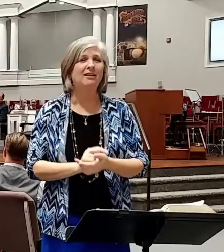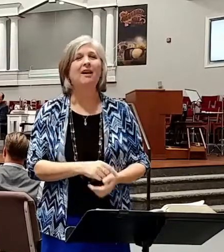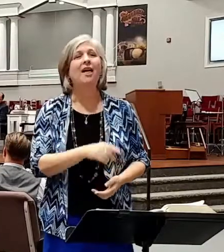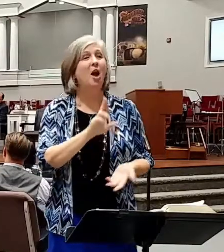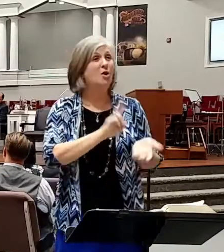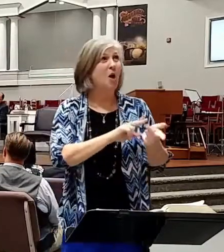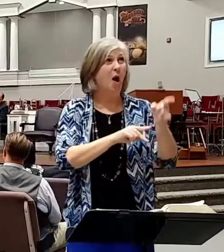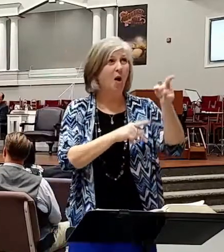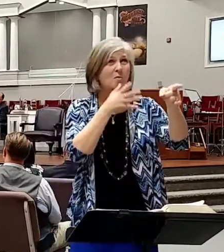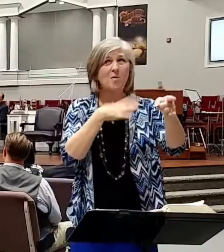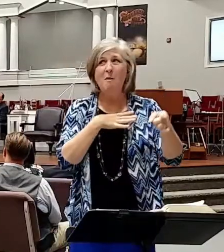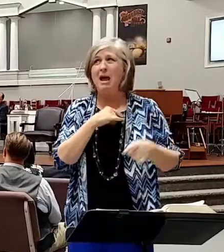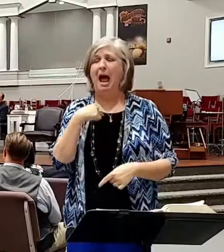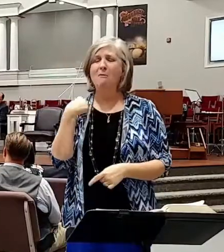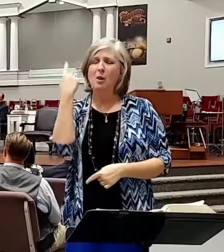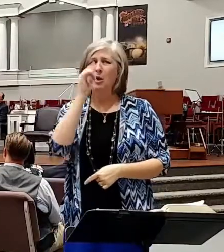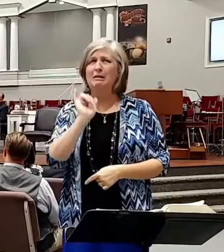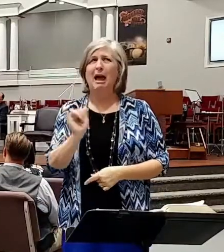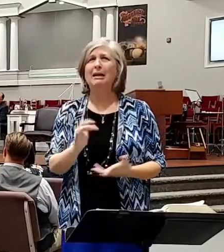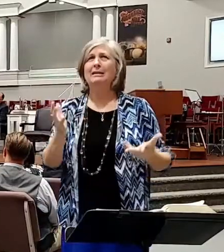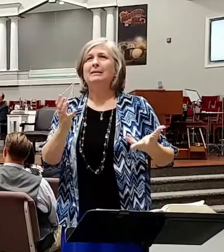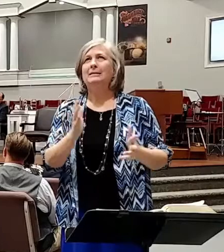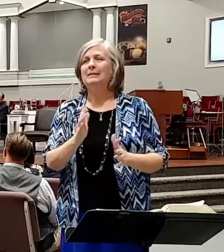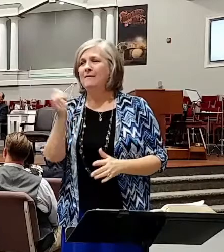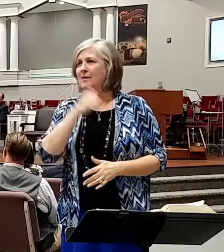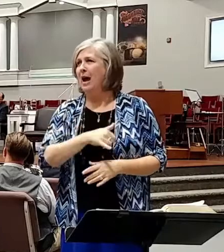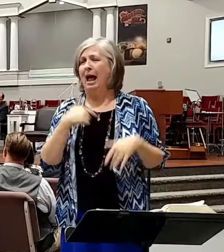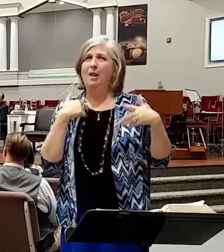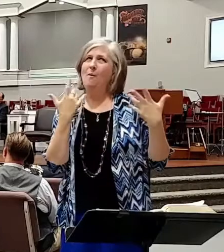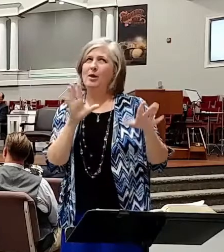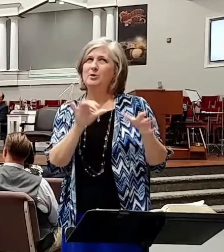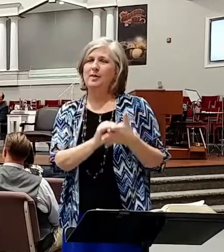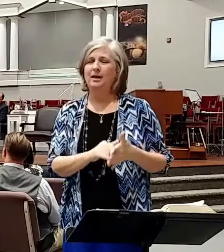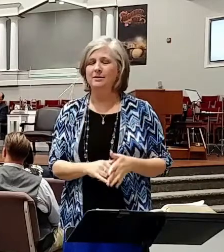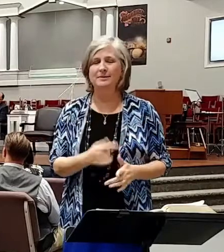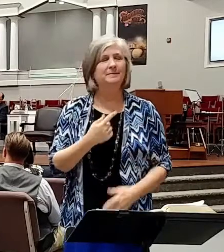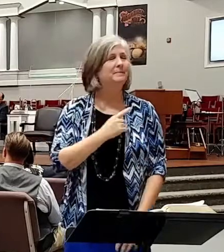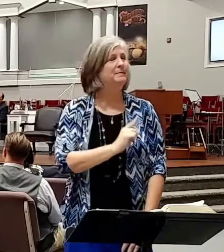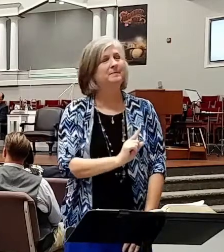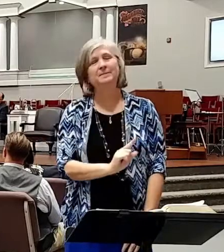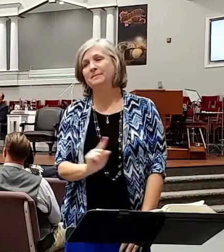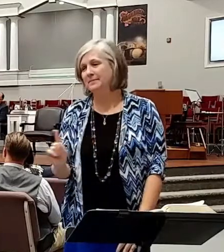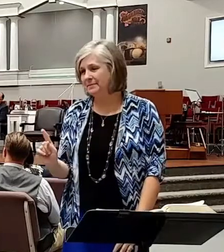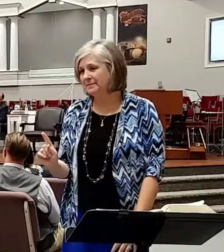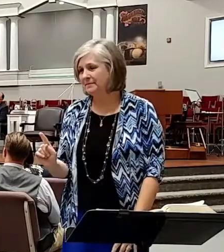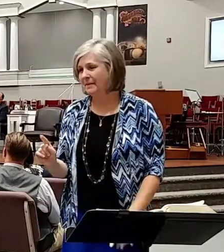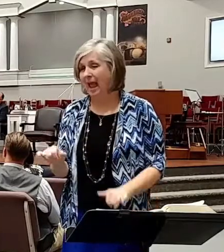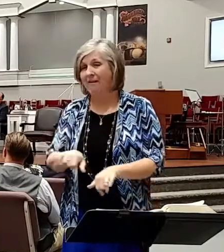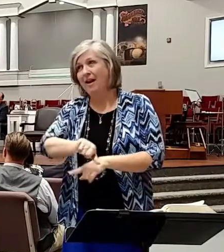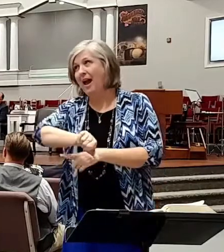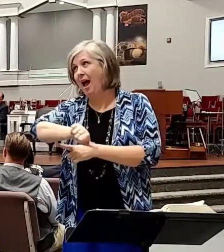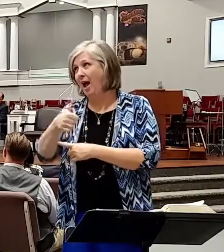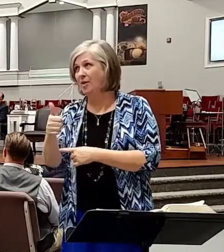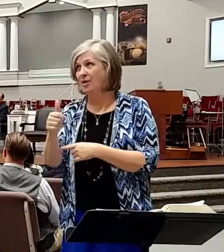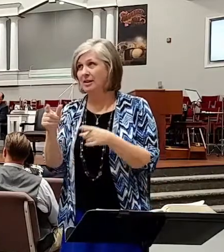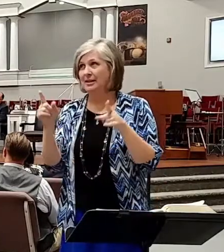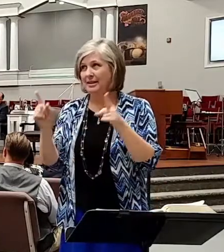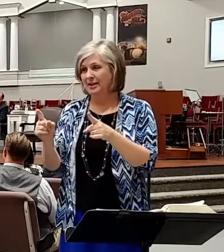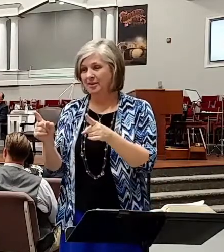woman, I look like a, you know what? And I don't want to do that and I turned back around and he had another needle. You know what it said? This is going to